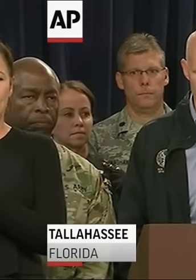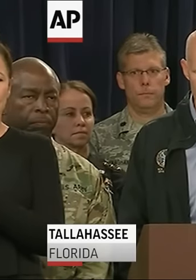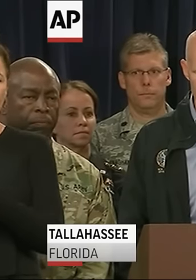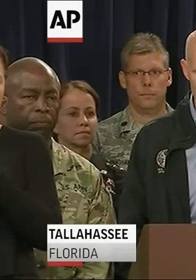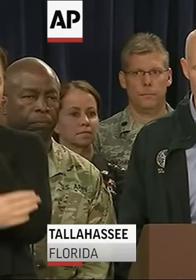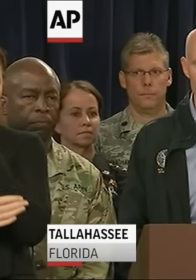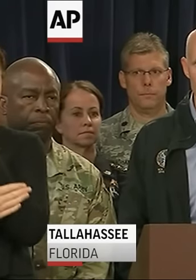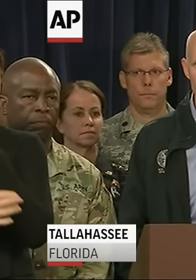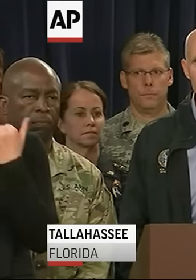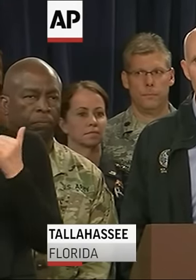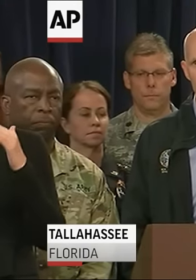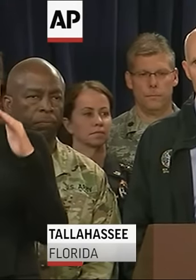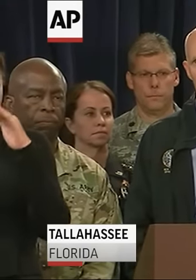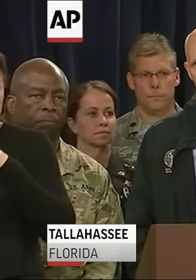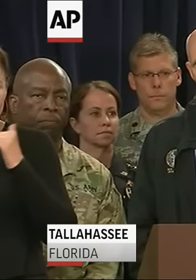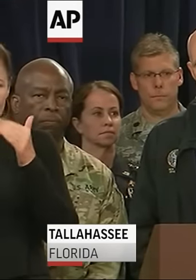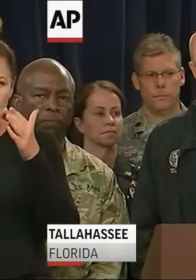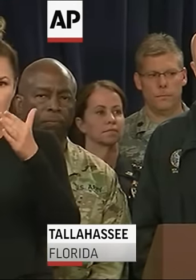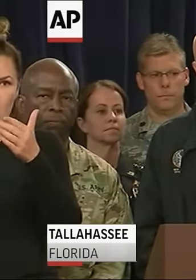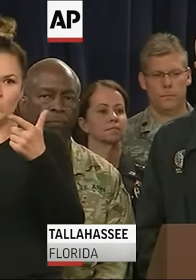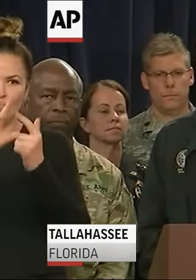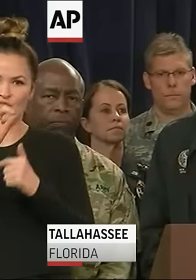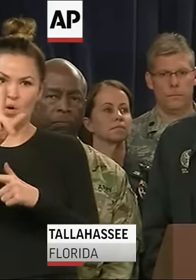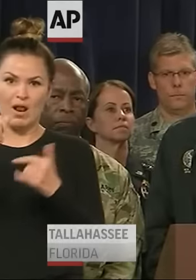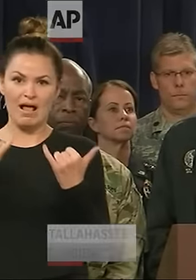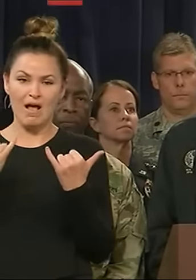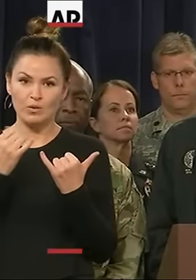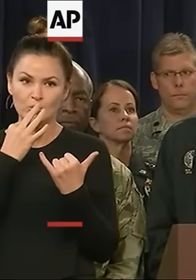The projected eye of the storm is extremely close to Florida now.